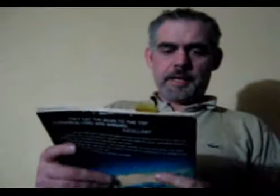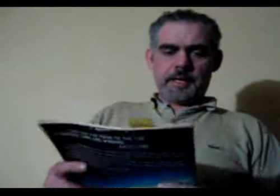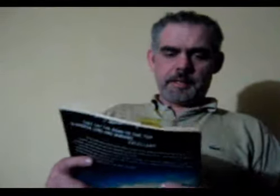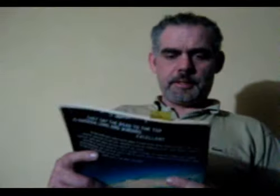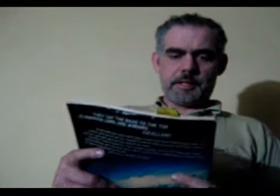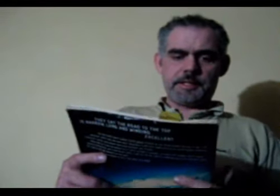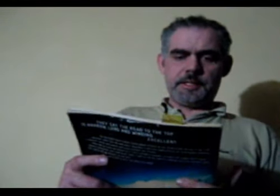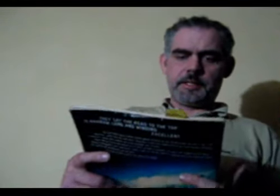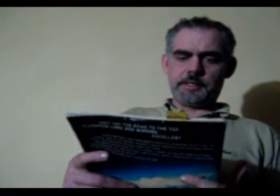July 1999